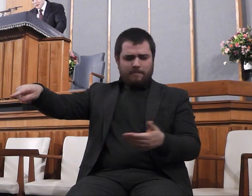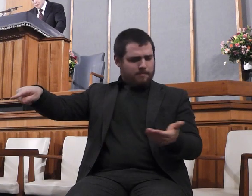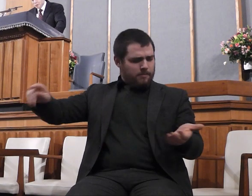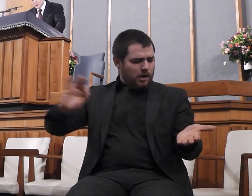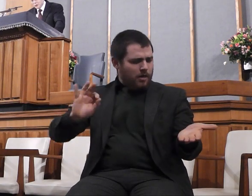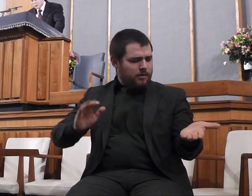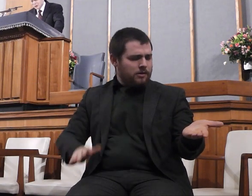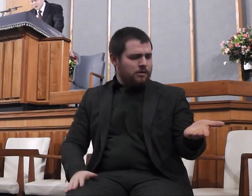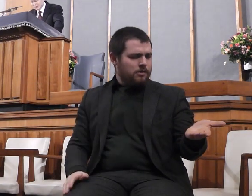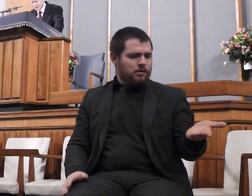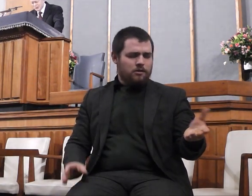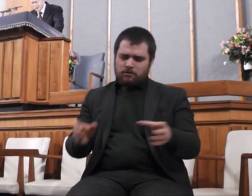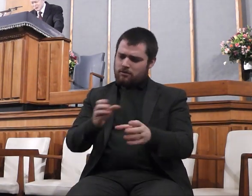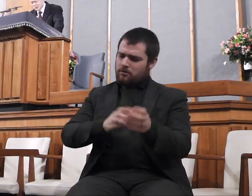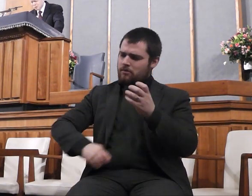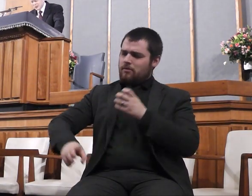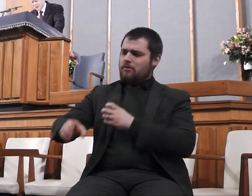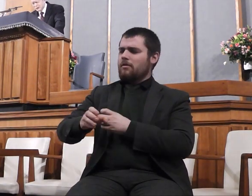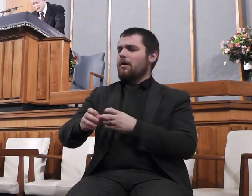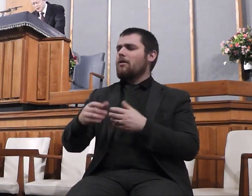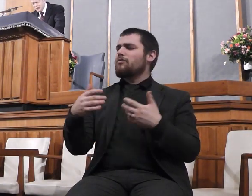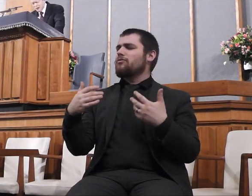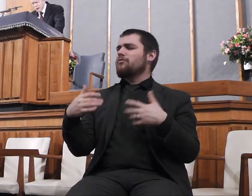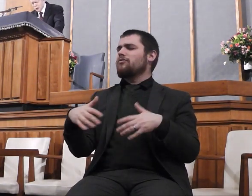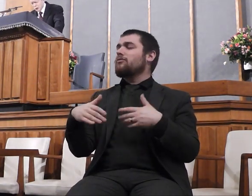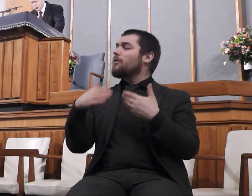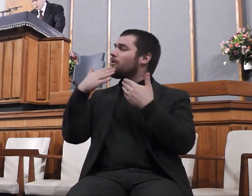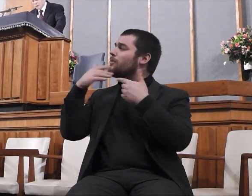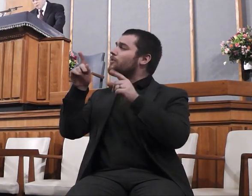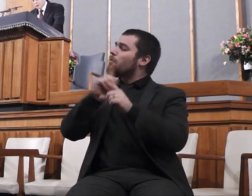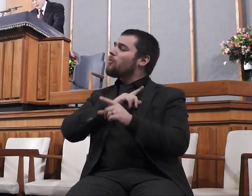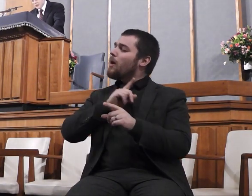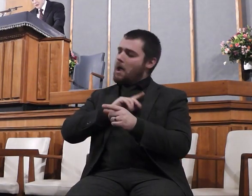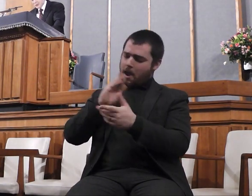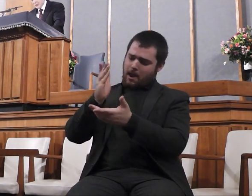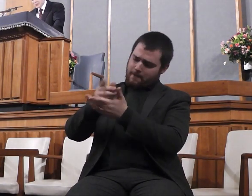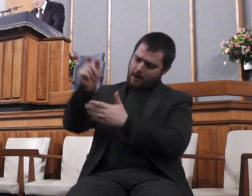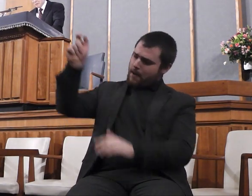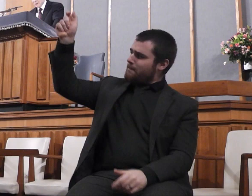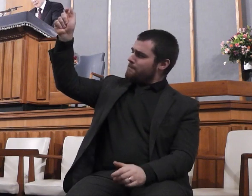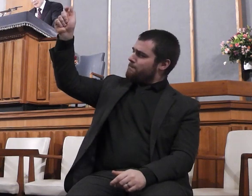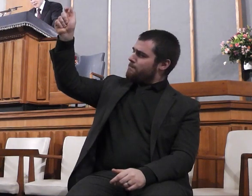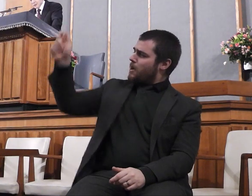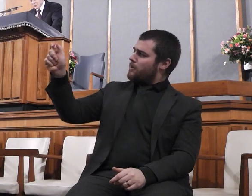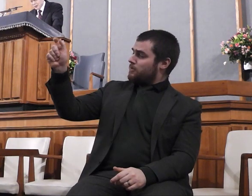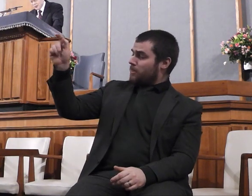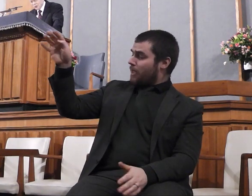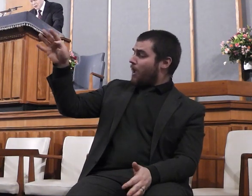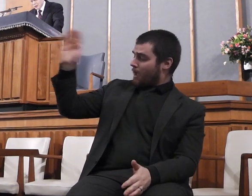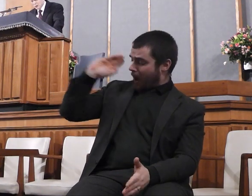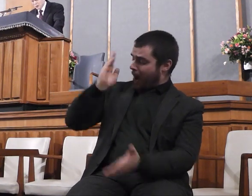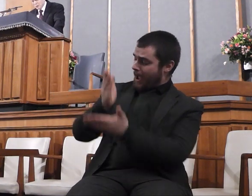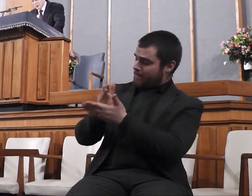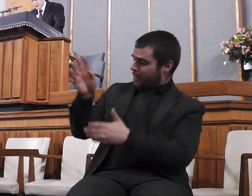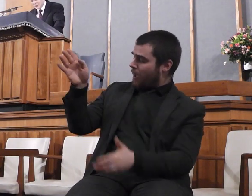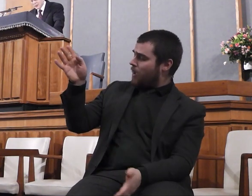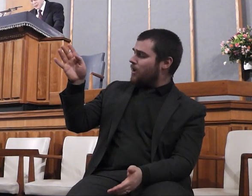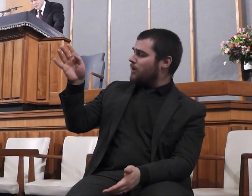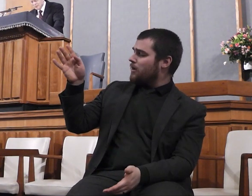art approachable to human beings. O Lord, we praise and thank thee that whenever we call upon thy name